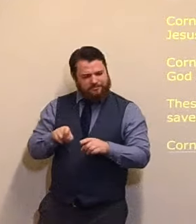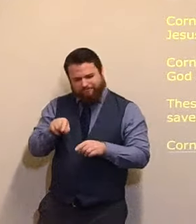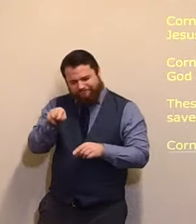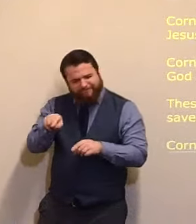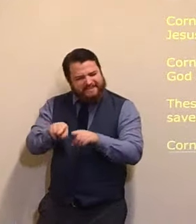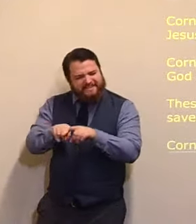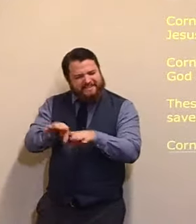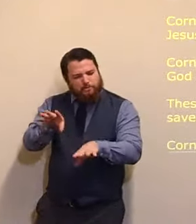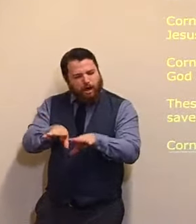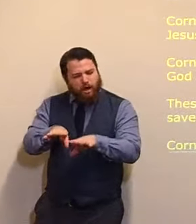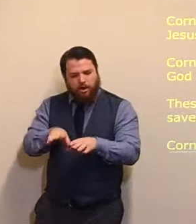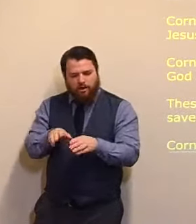He had everything.